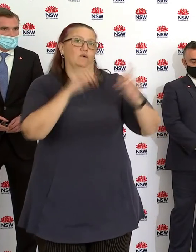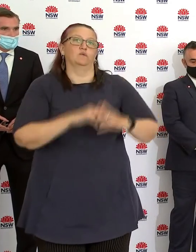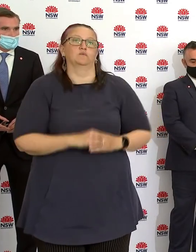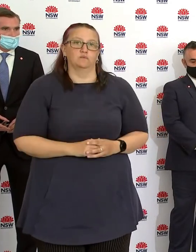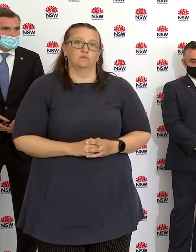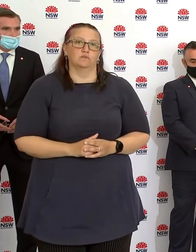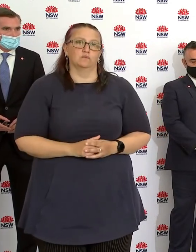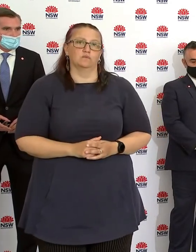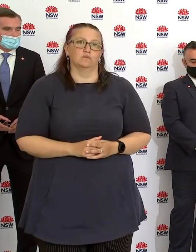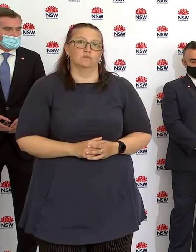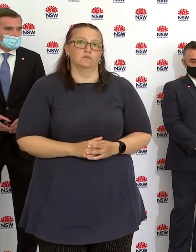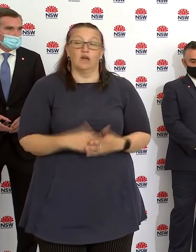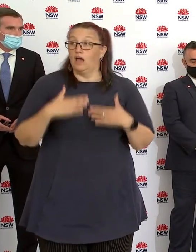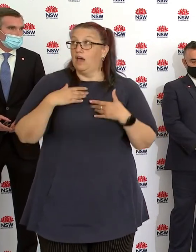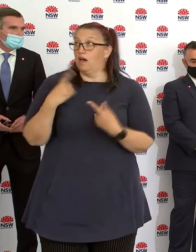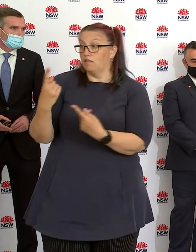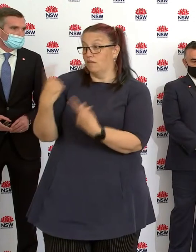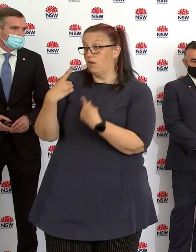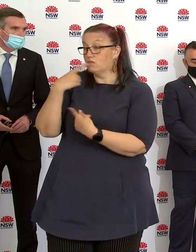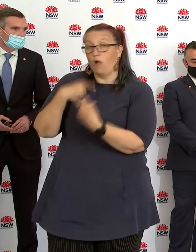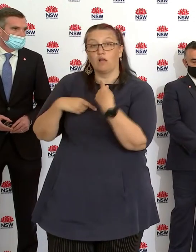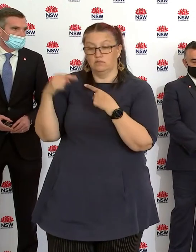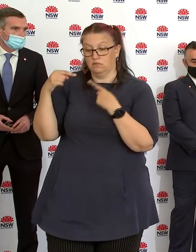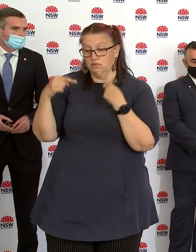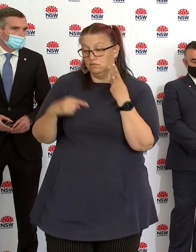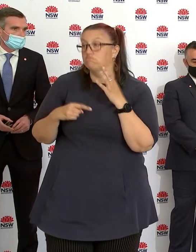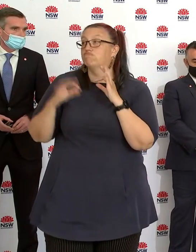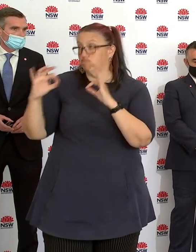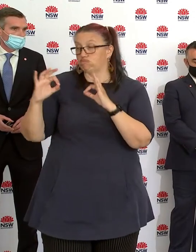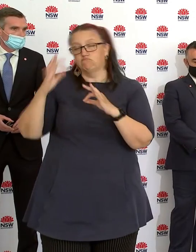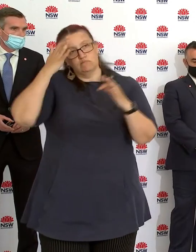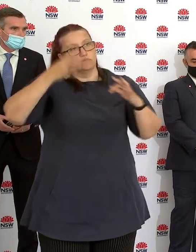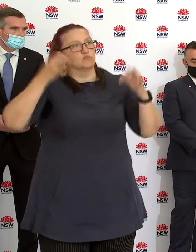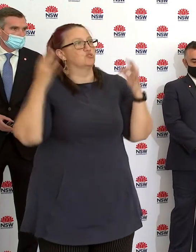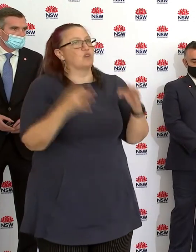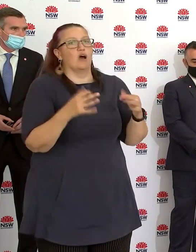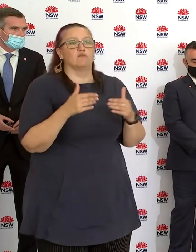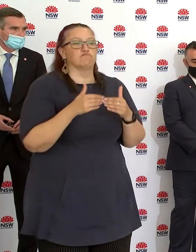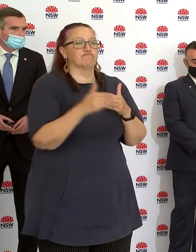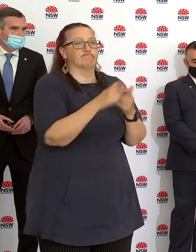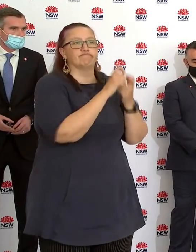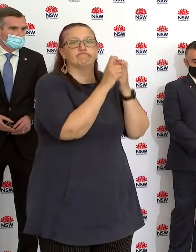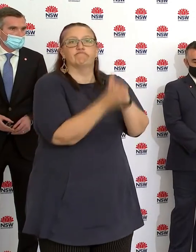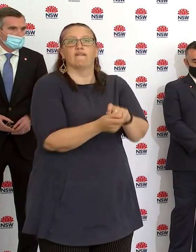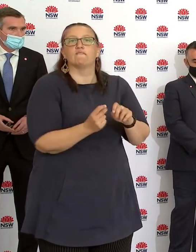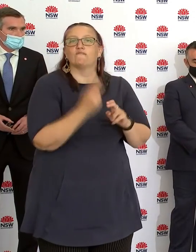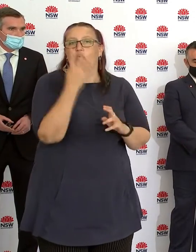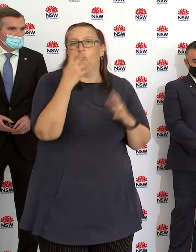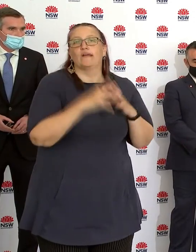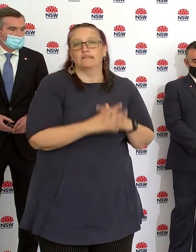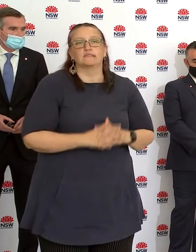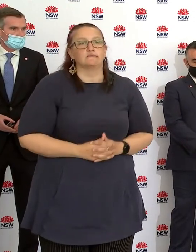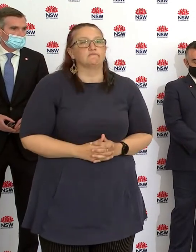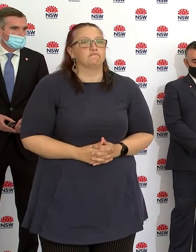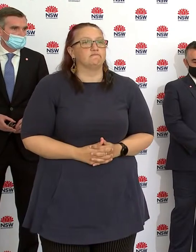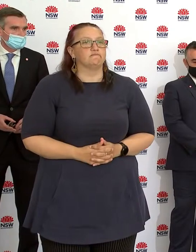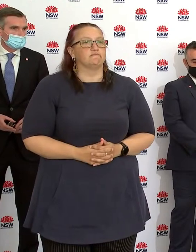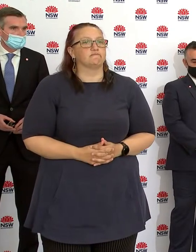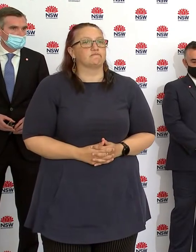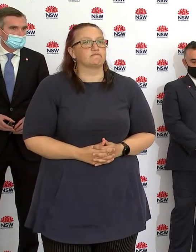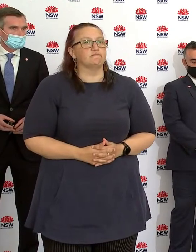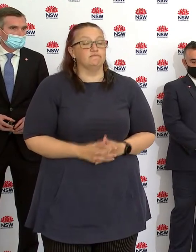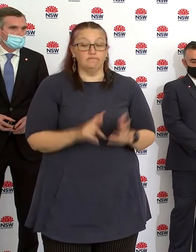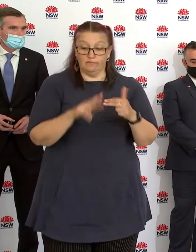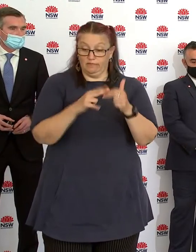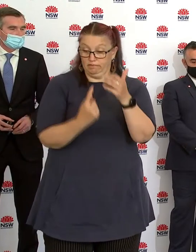have based on the health advice to make these new arrangements today. And please know that in the coming days, if there are any gaps, we'll